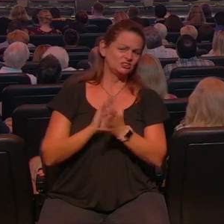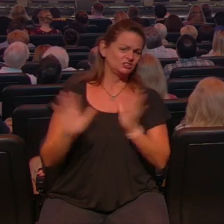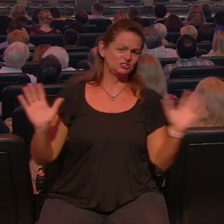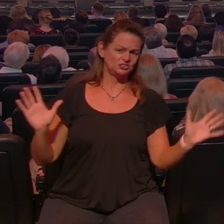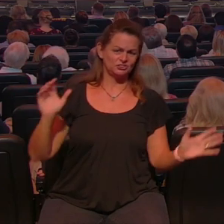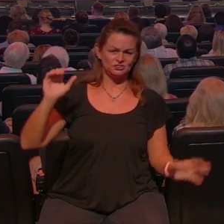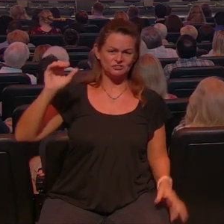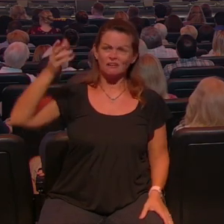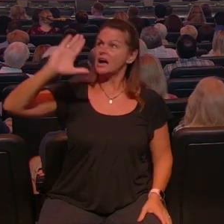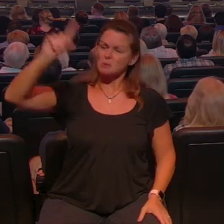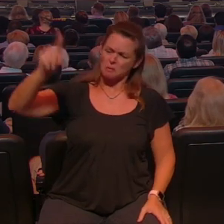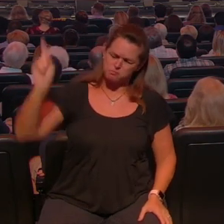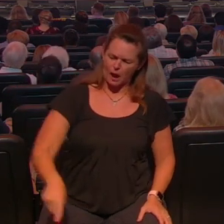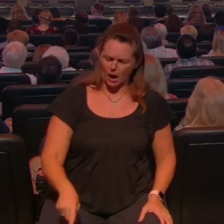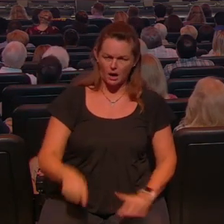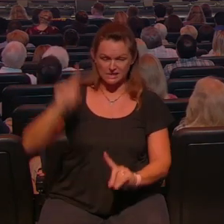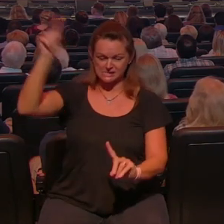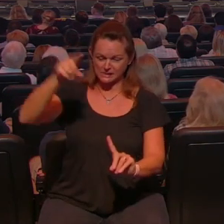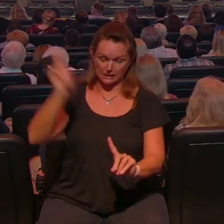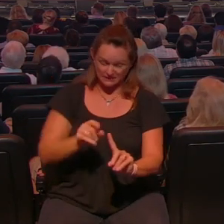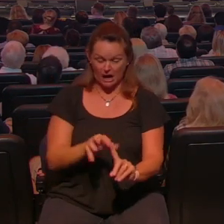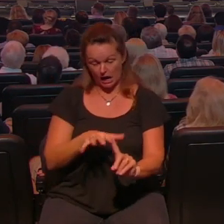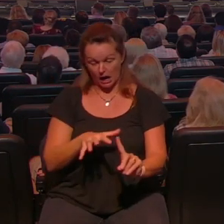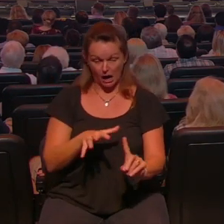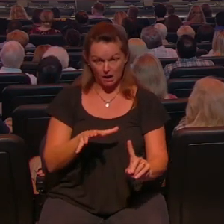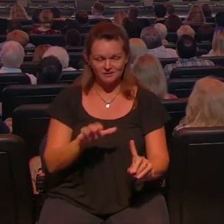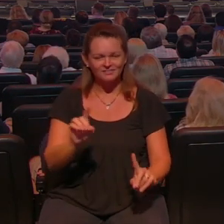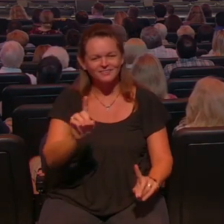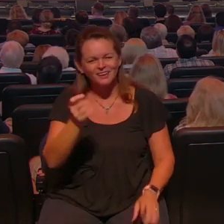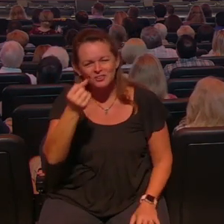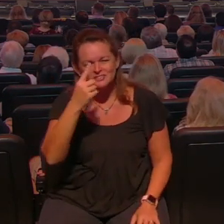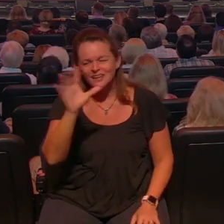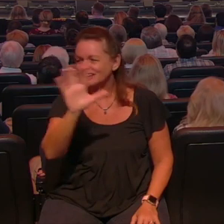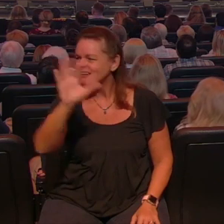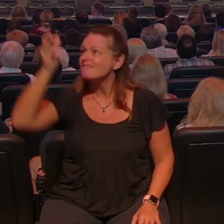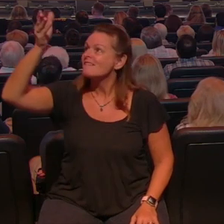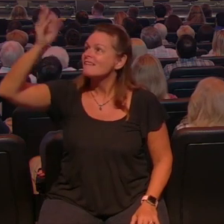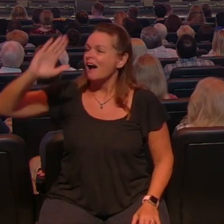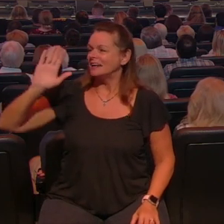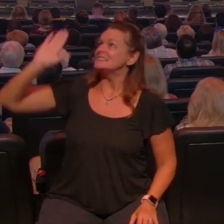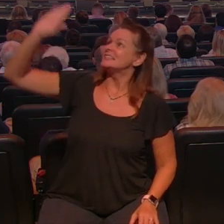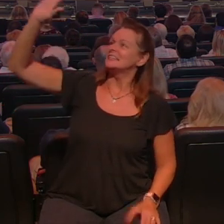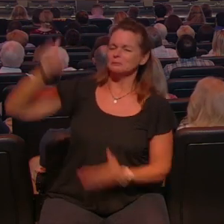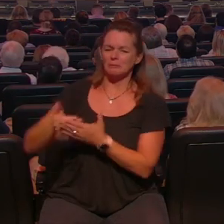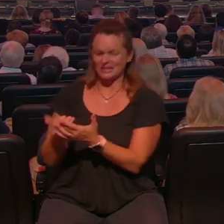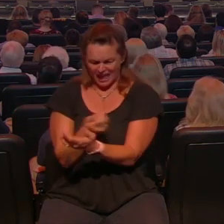see we've got to come to that realization and understand it's God's and it's okay